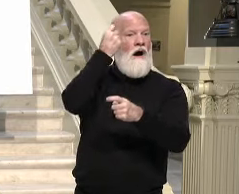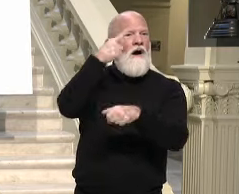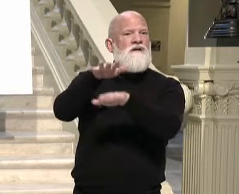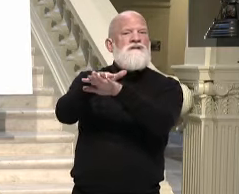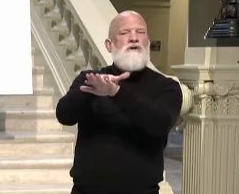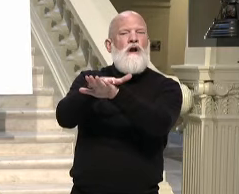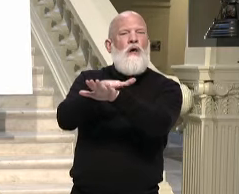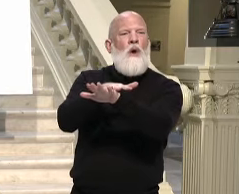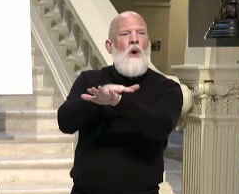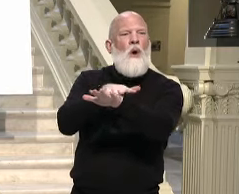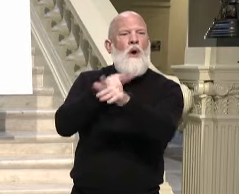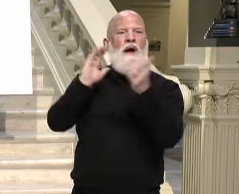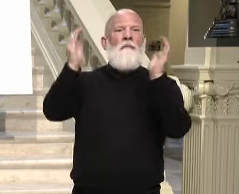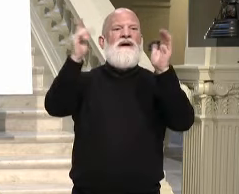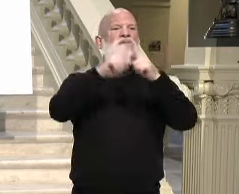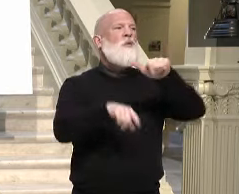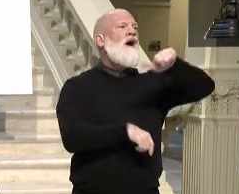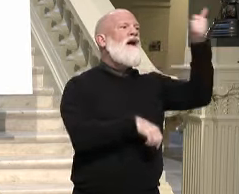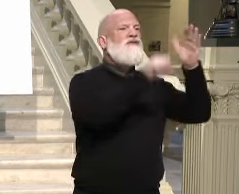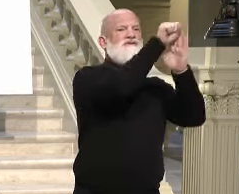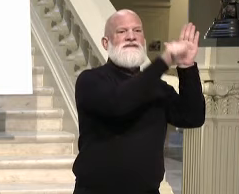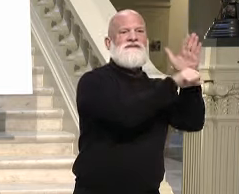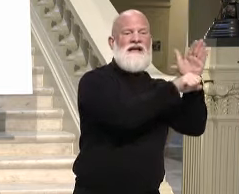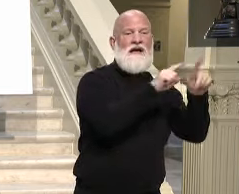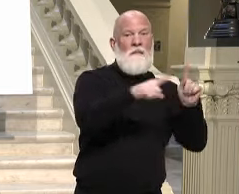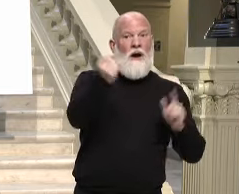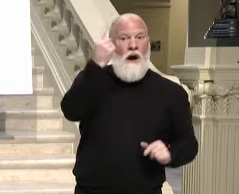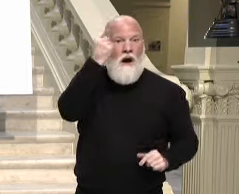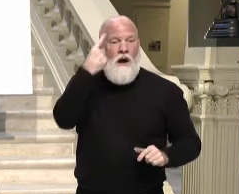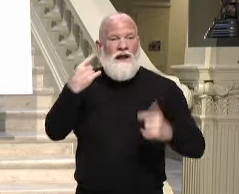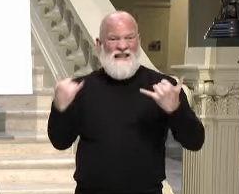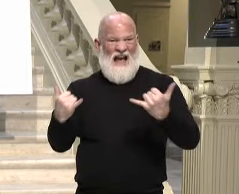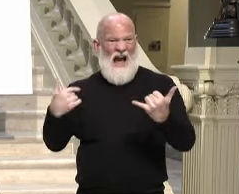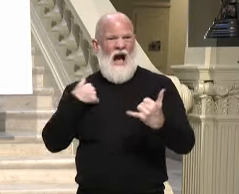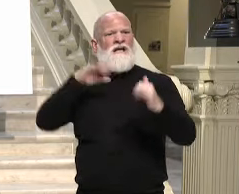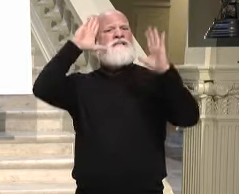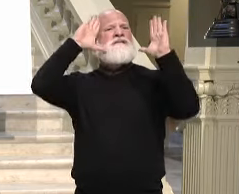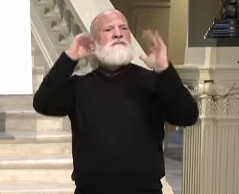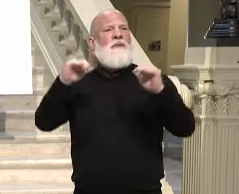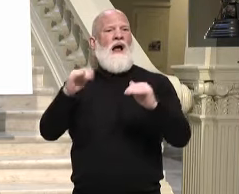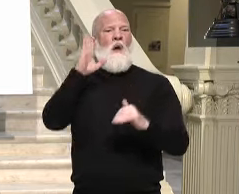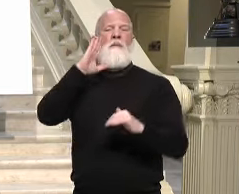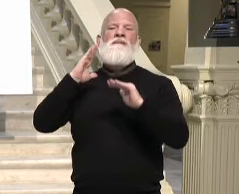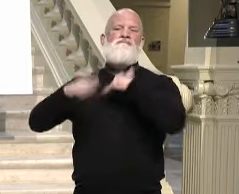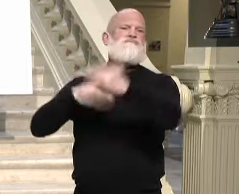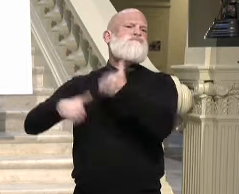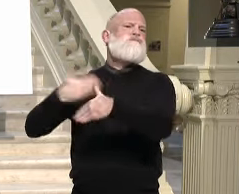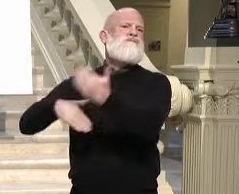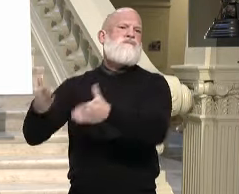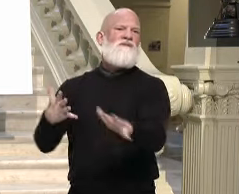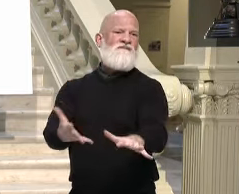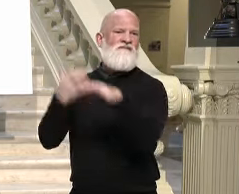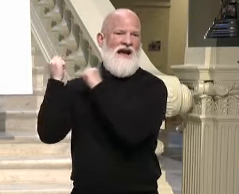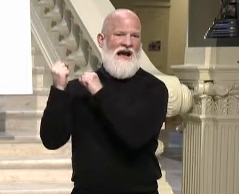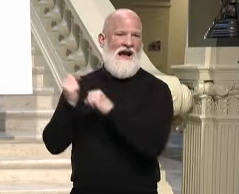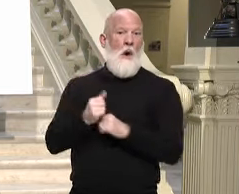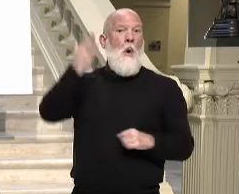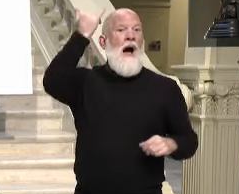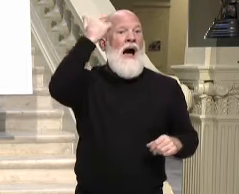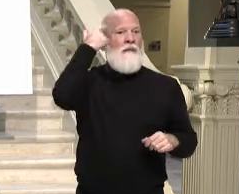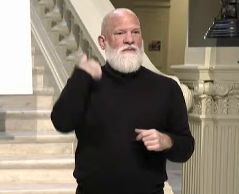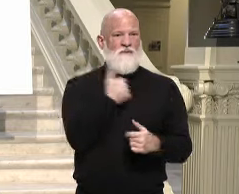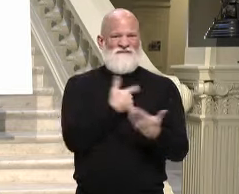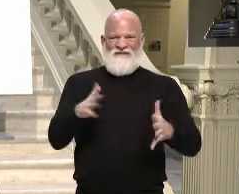We expect those numbers will improve very shortly, especially with the expanded eligibility occurring next